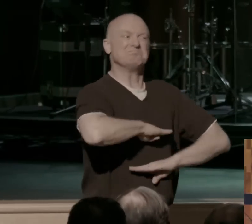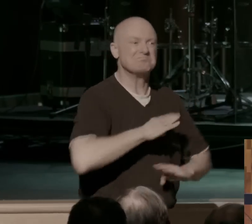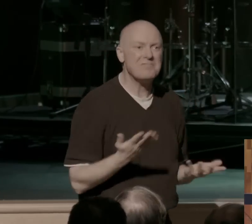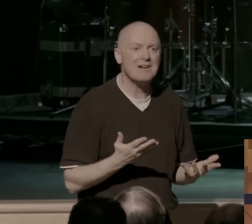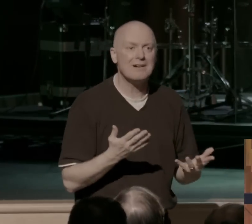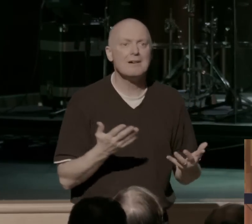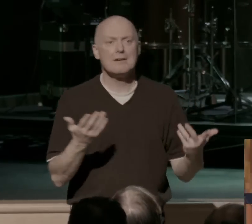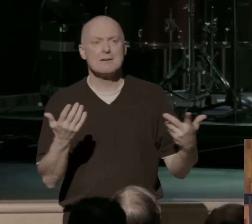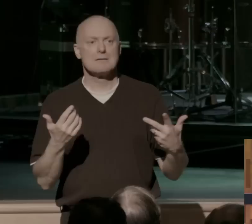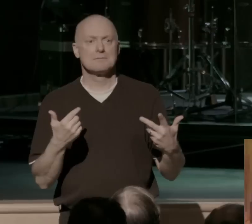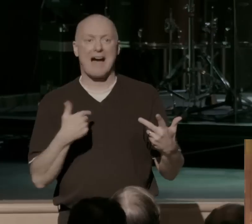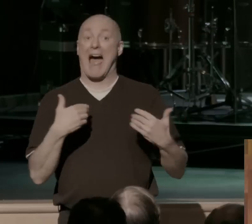Is it having a perfect family?